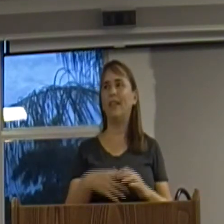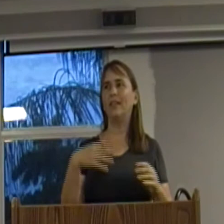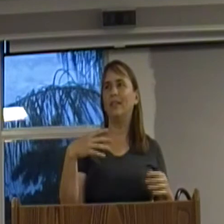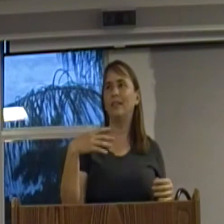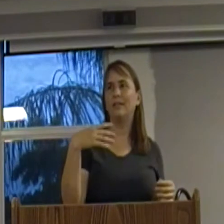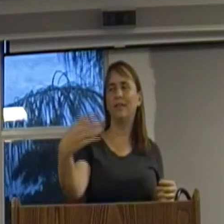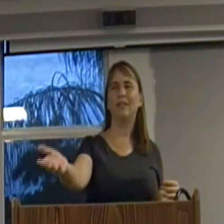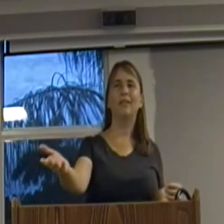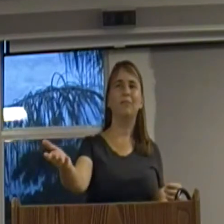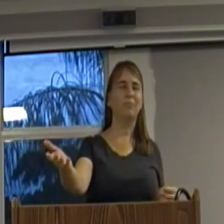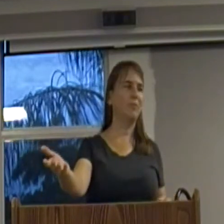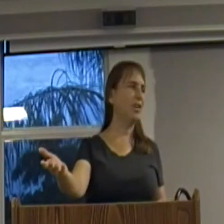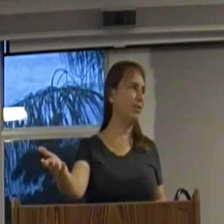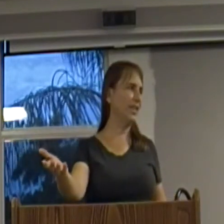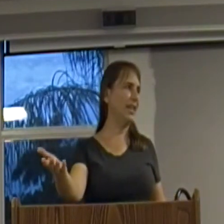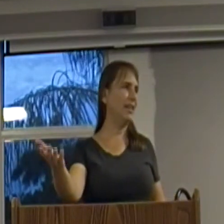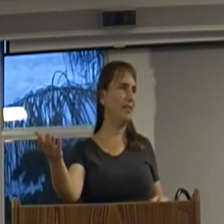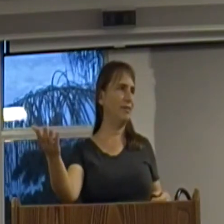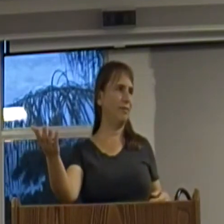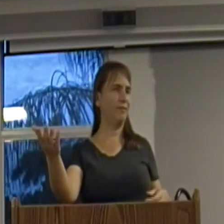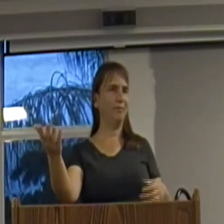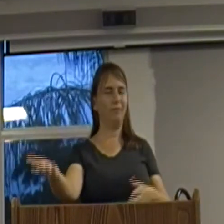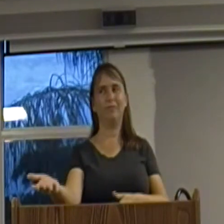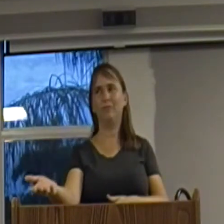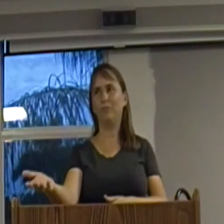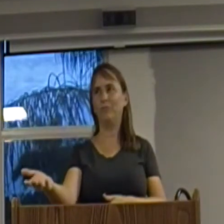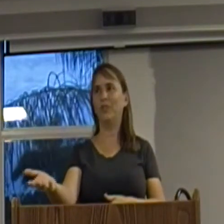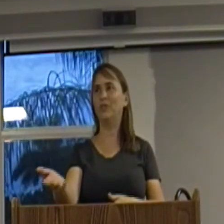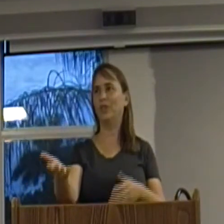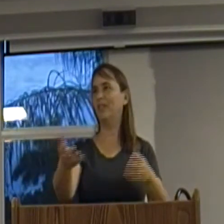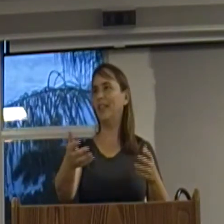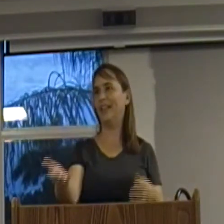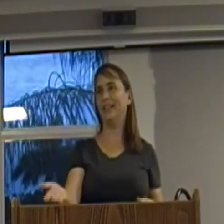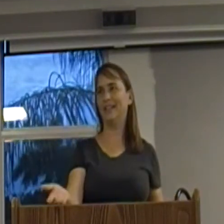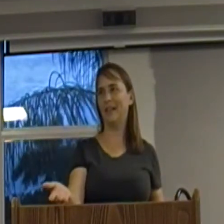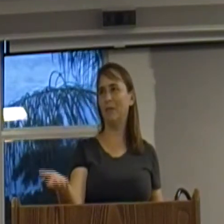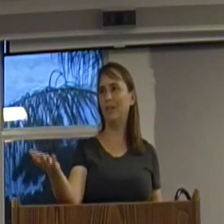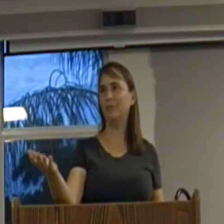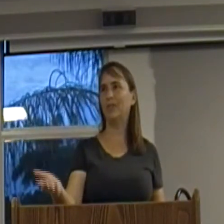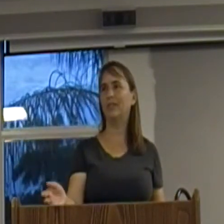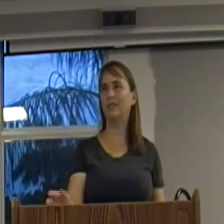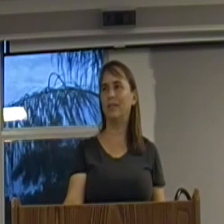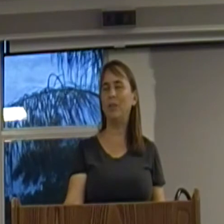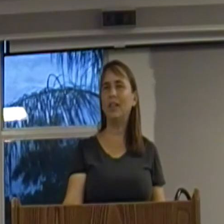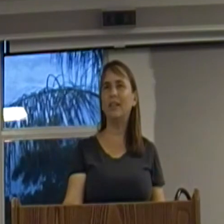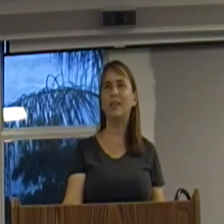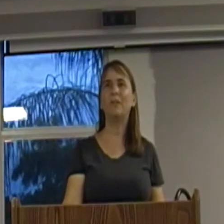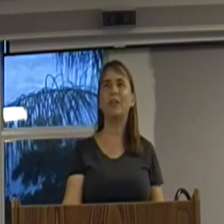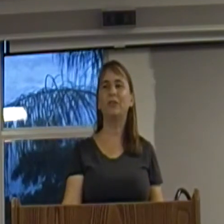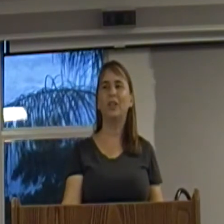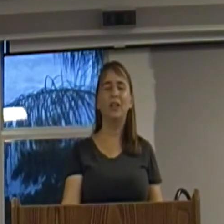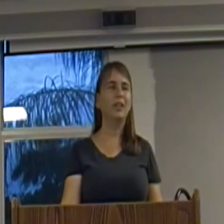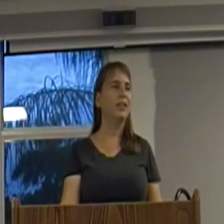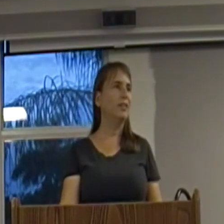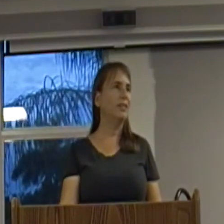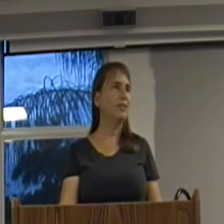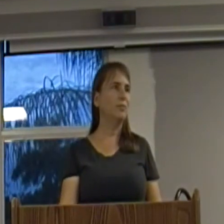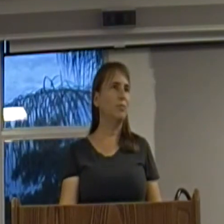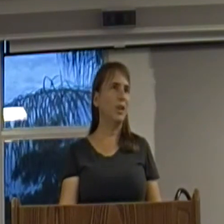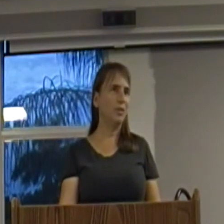And then Mark Luzzetti of One Struggle and Kasama will speak about what